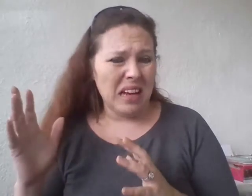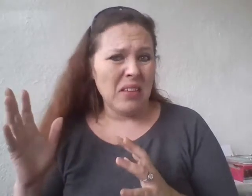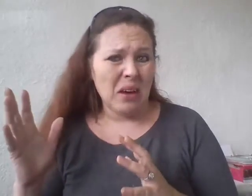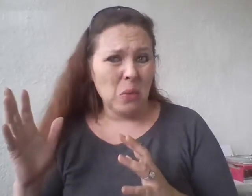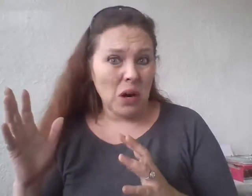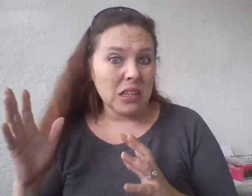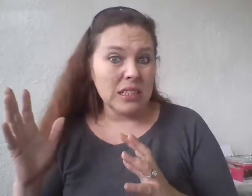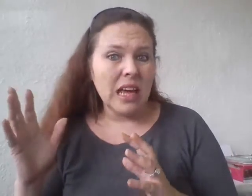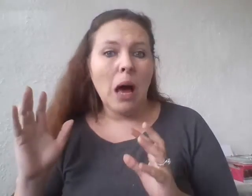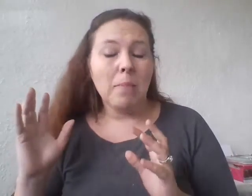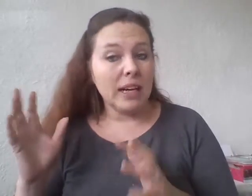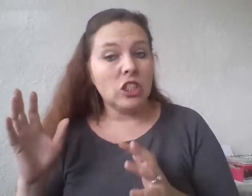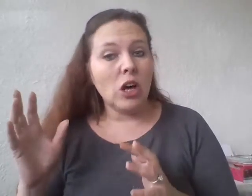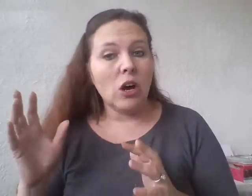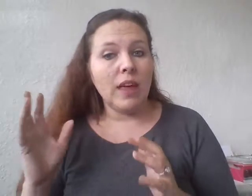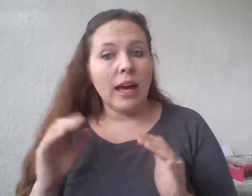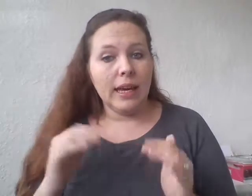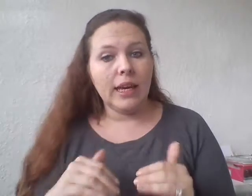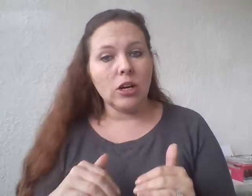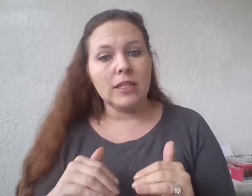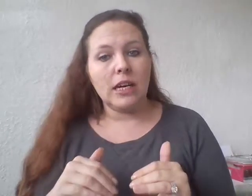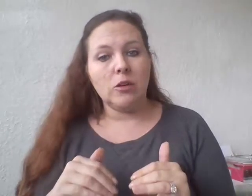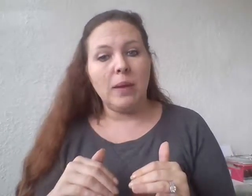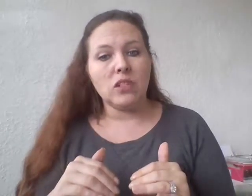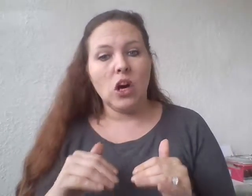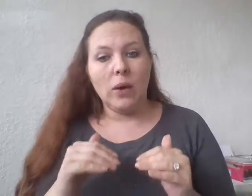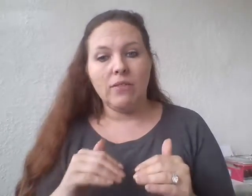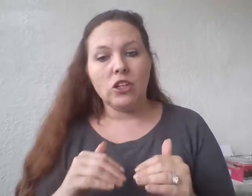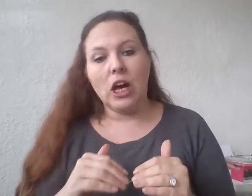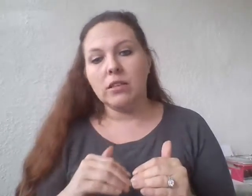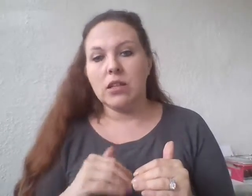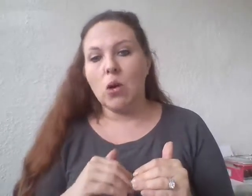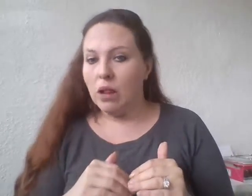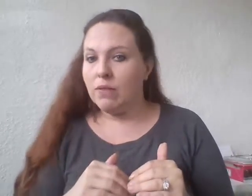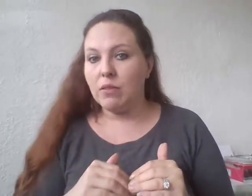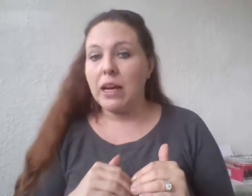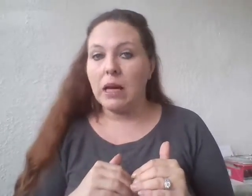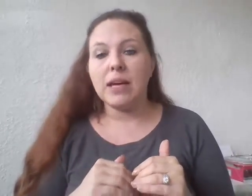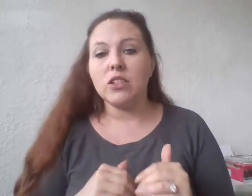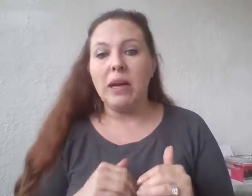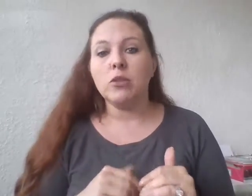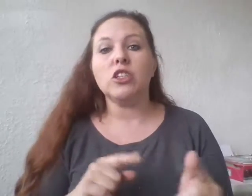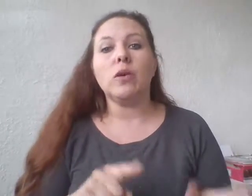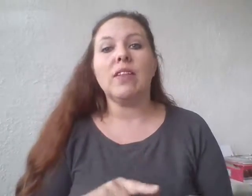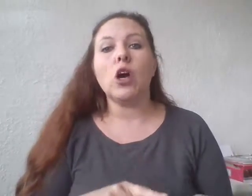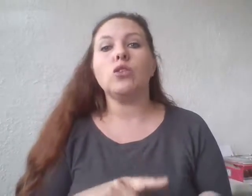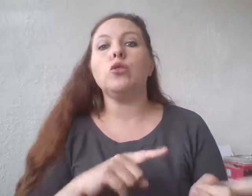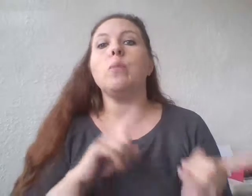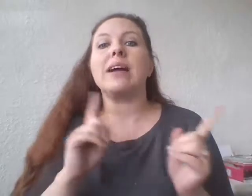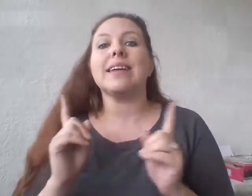how that works. But I do know that here in the state of New Mexico, if your child does not qualify for Medicaid because you make too much, you can then go to New Mexico